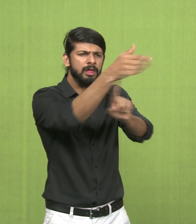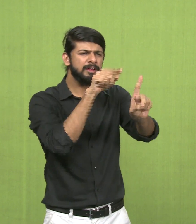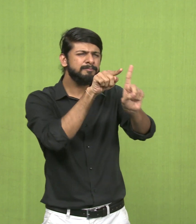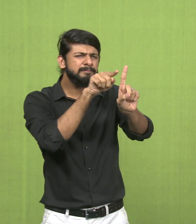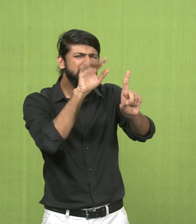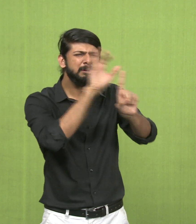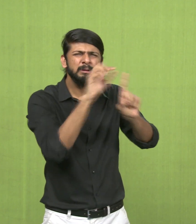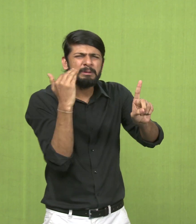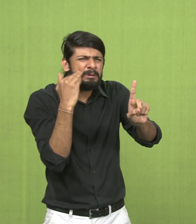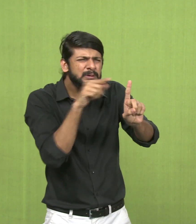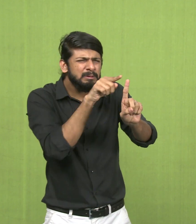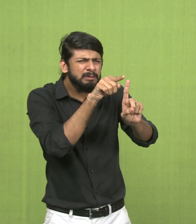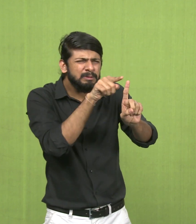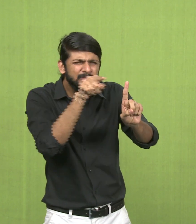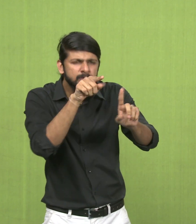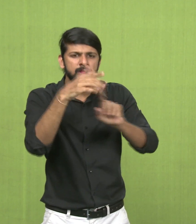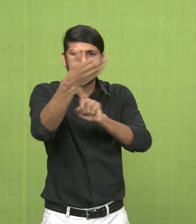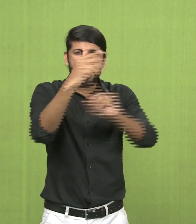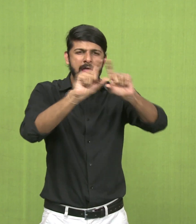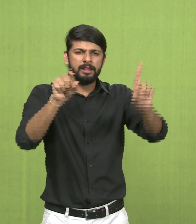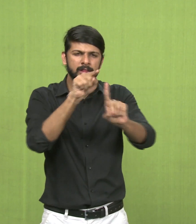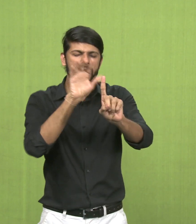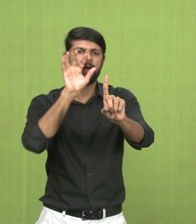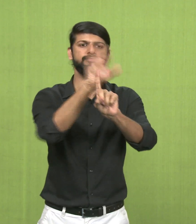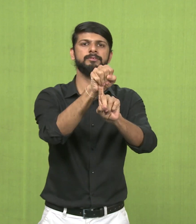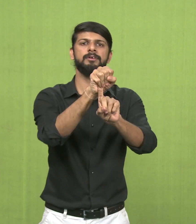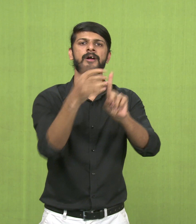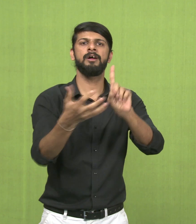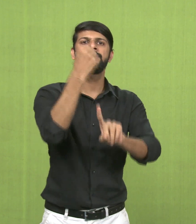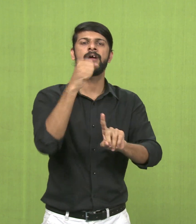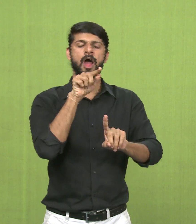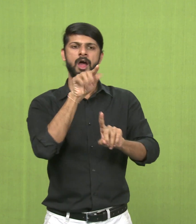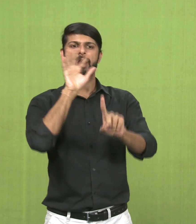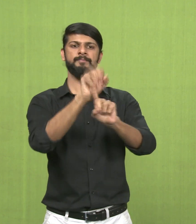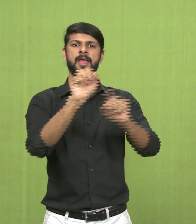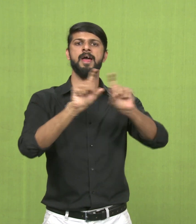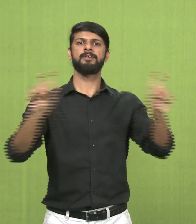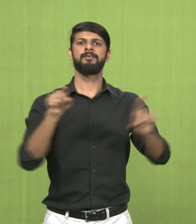Identifiable or traceable, something which is clearly understandable.